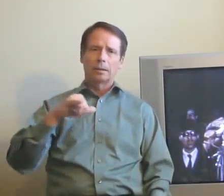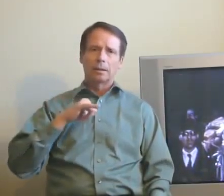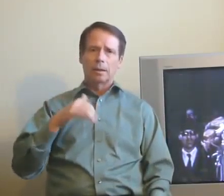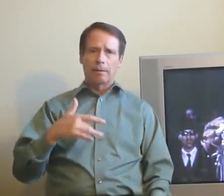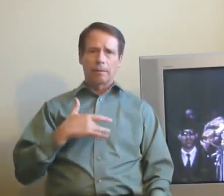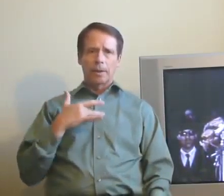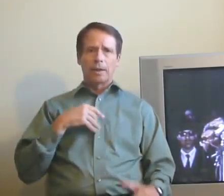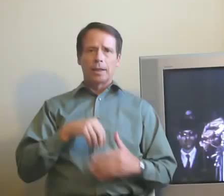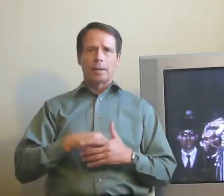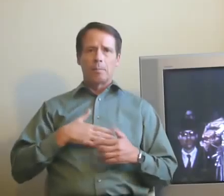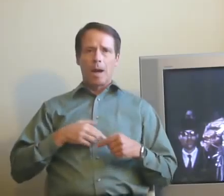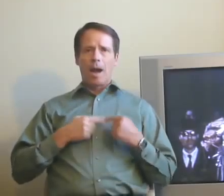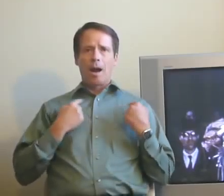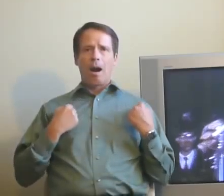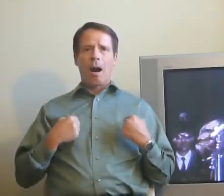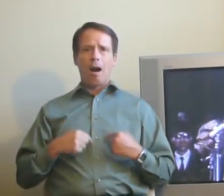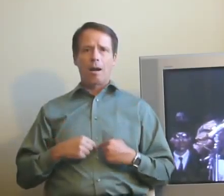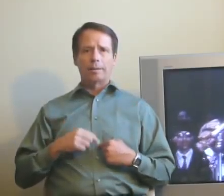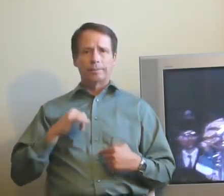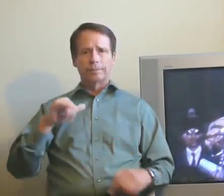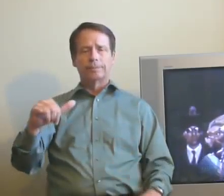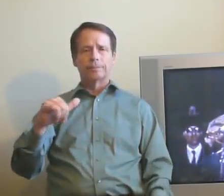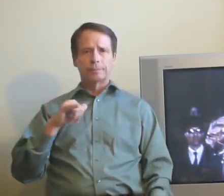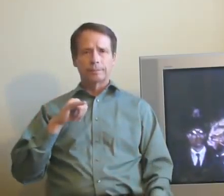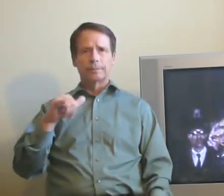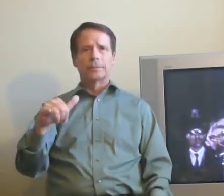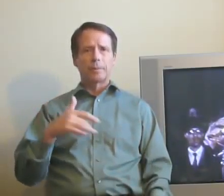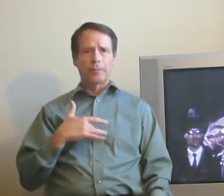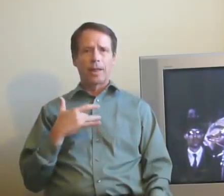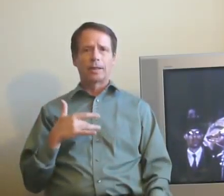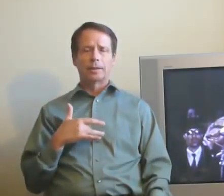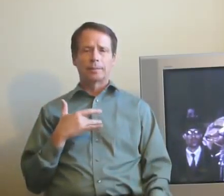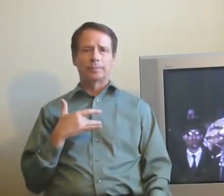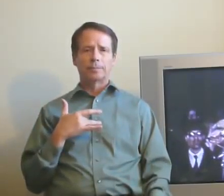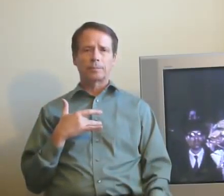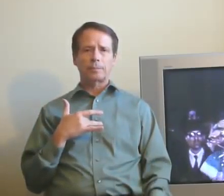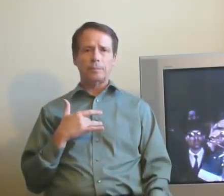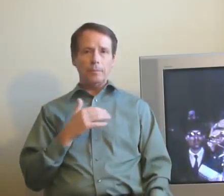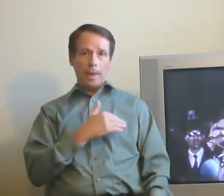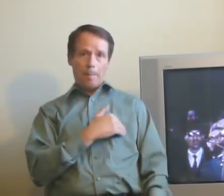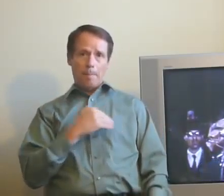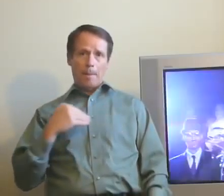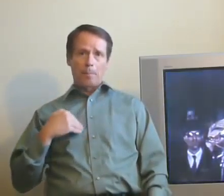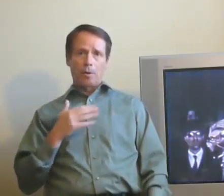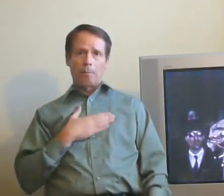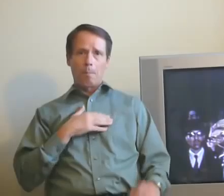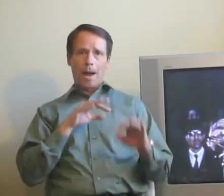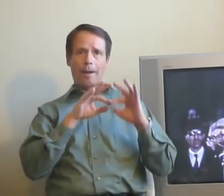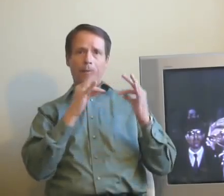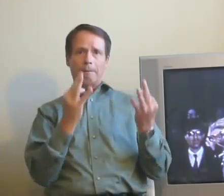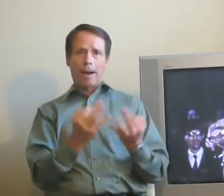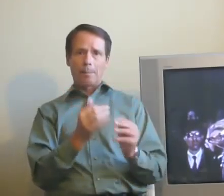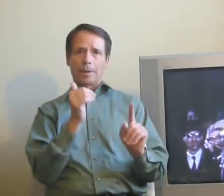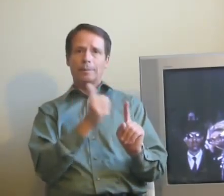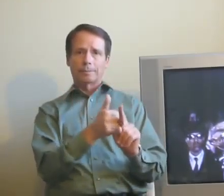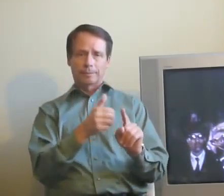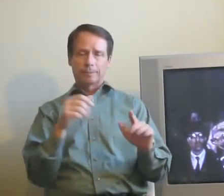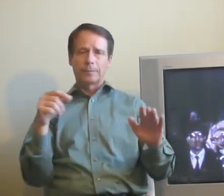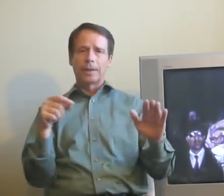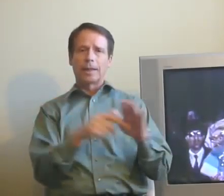my own heart the same kind of feeling. I had a member of my family killed, but he